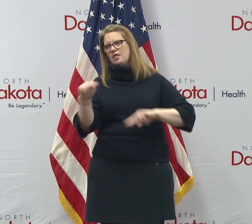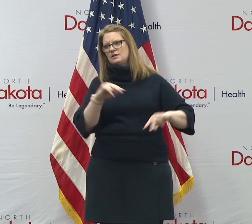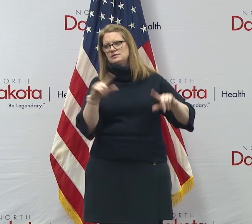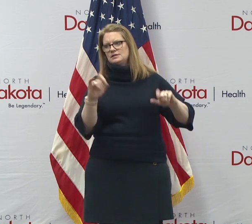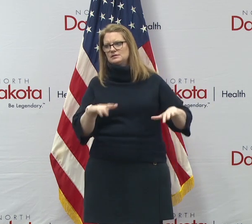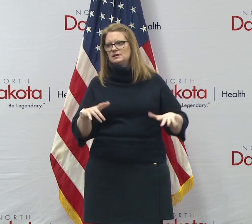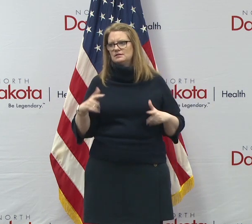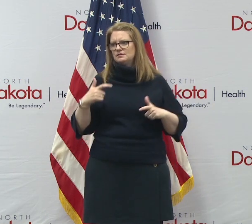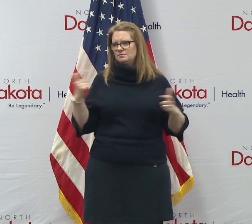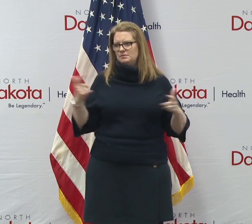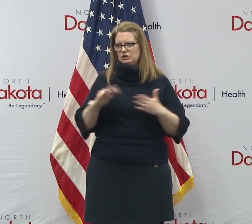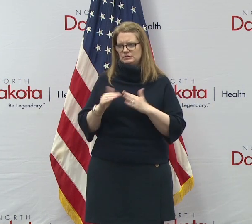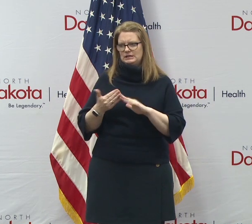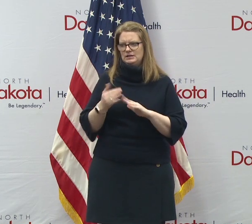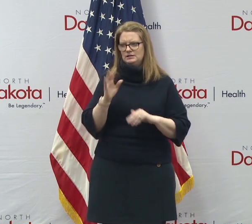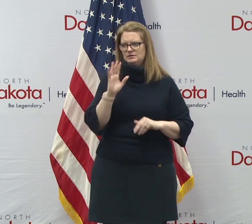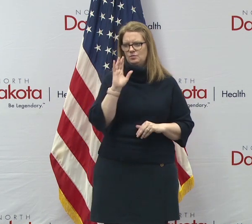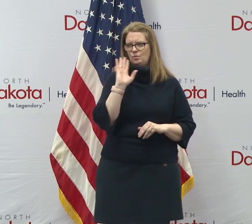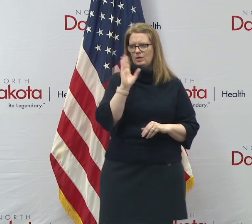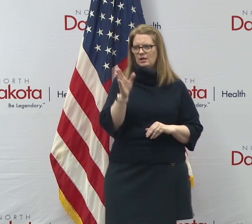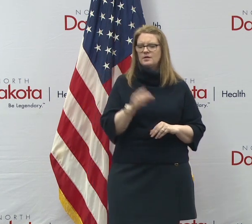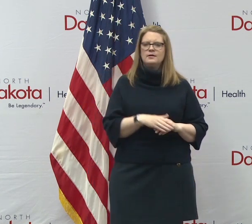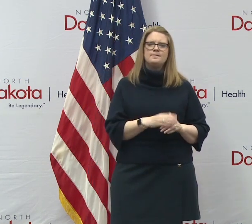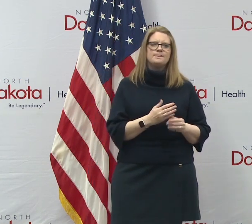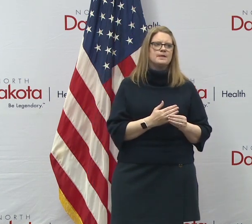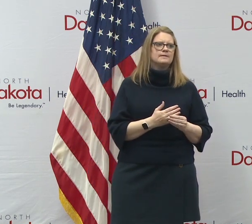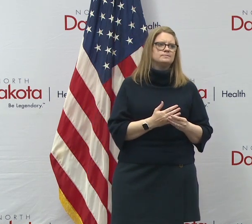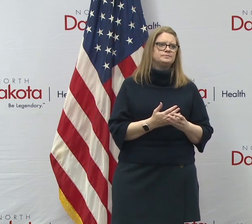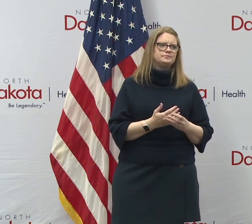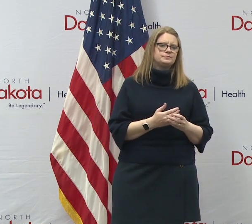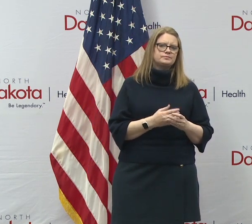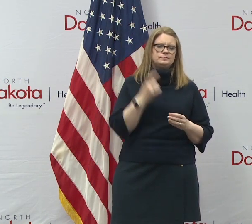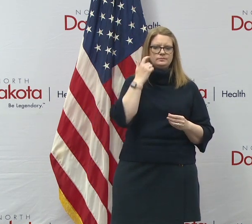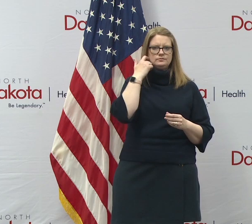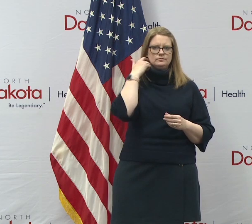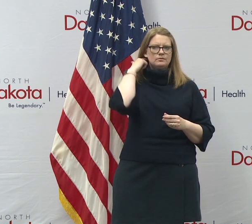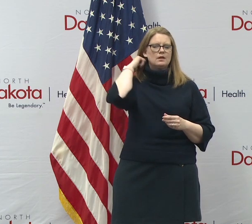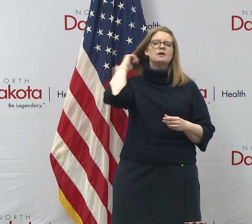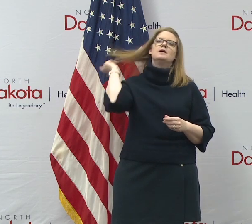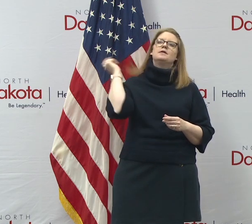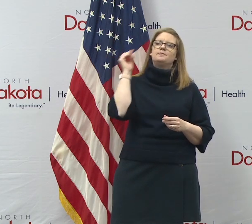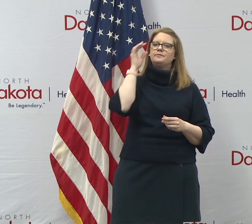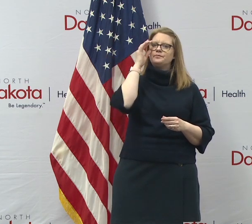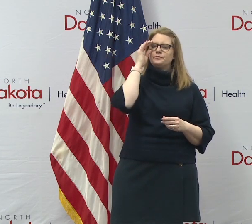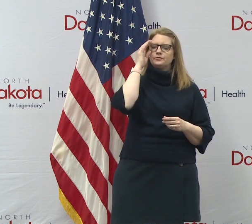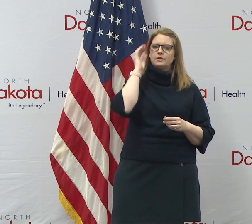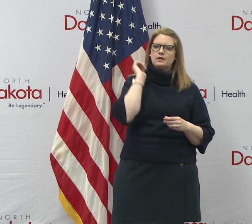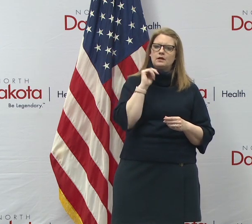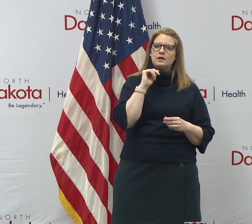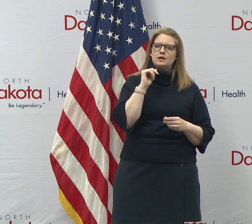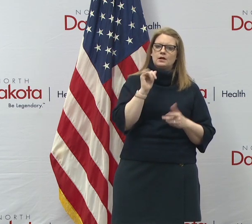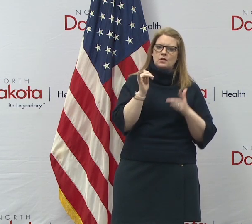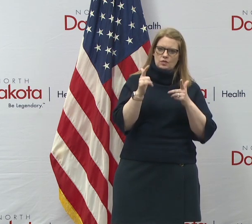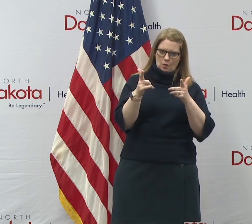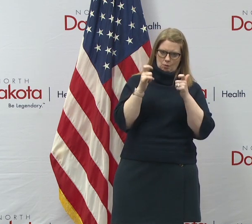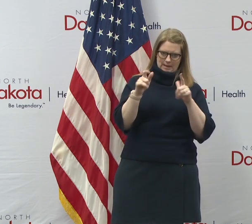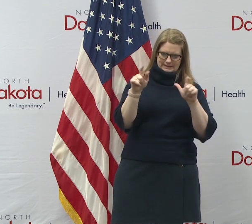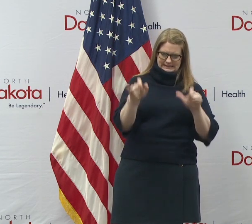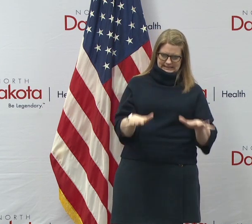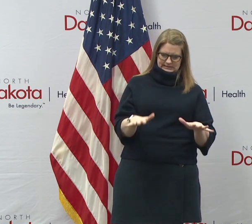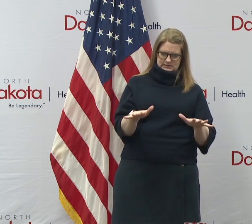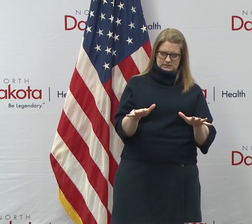larger cities? All right. There's maybe two, two elements in that question. We're to take the, the rapid tests,